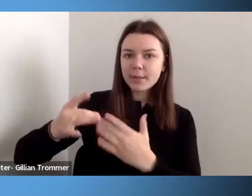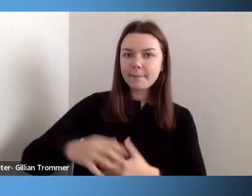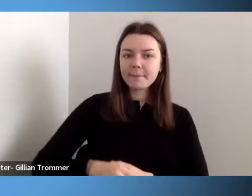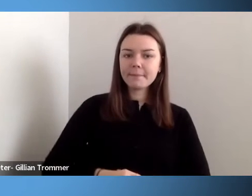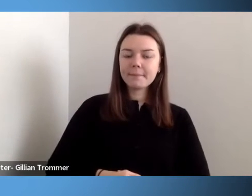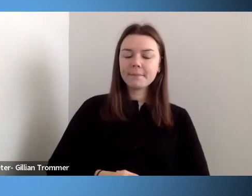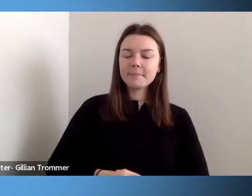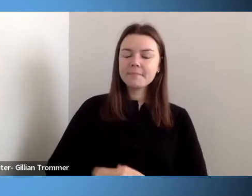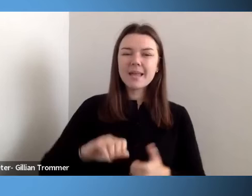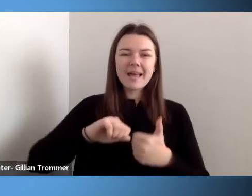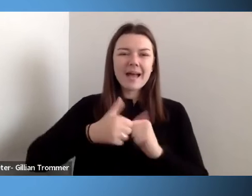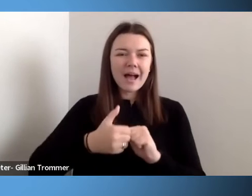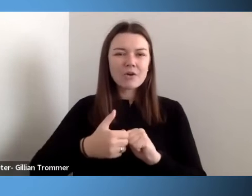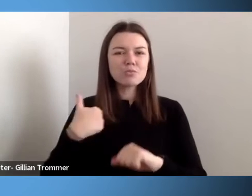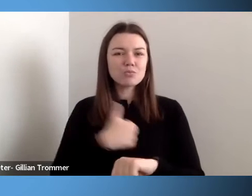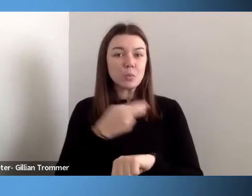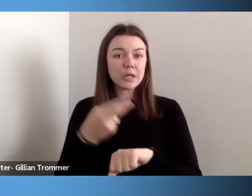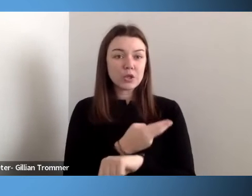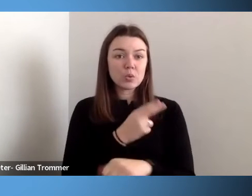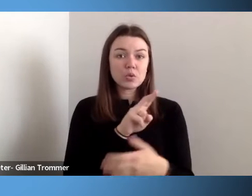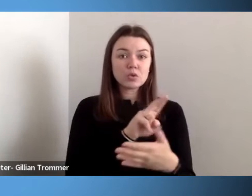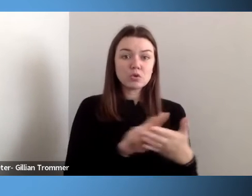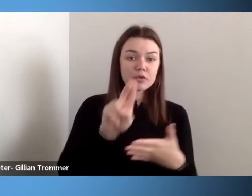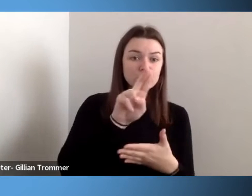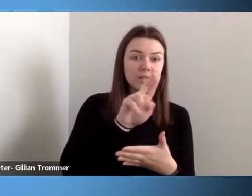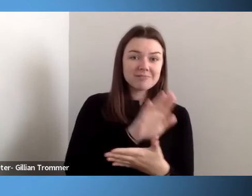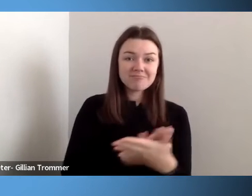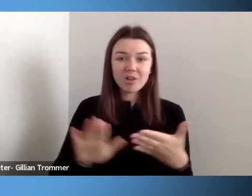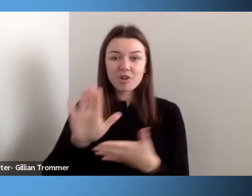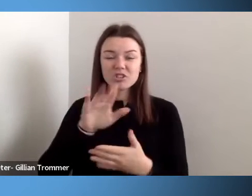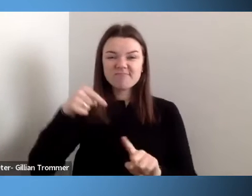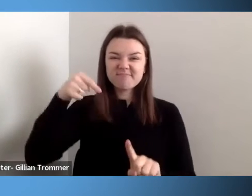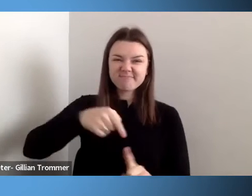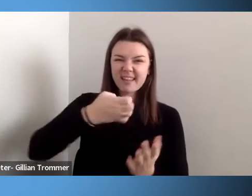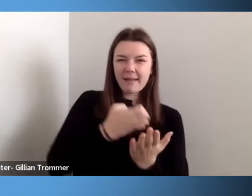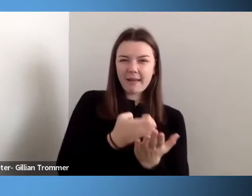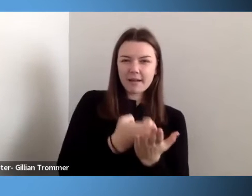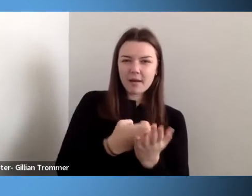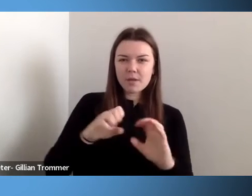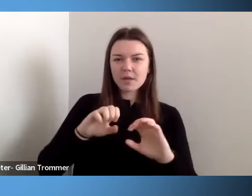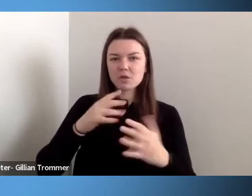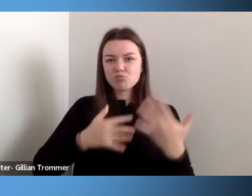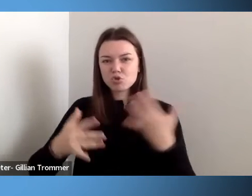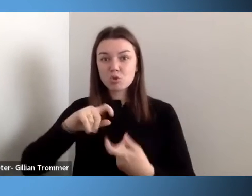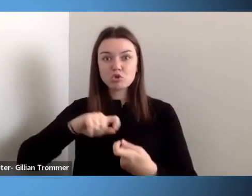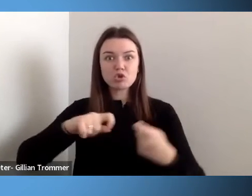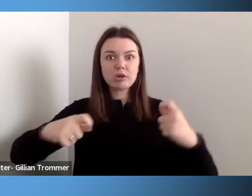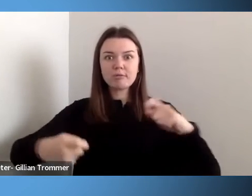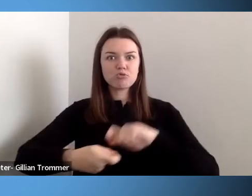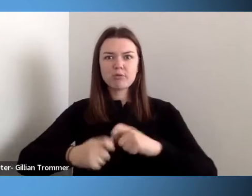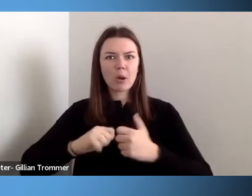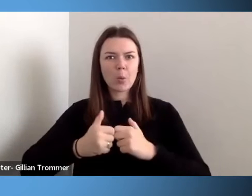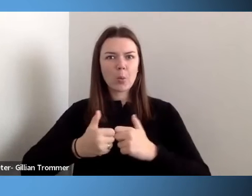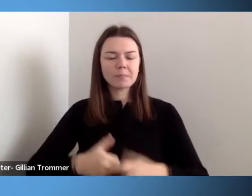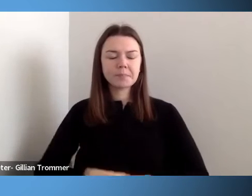and colleges as economic and social change agents? How do we specifically meet the needs